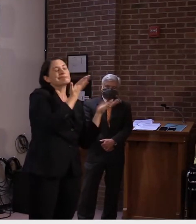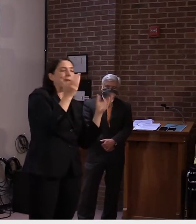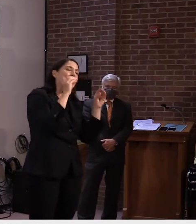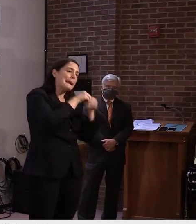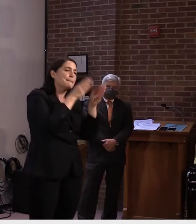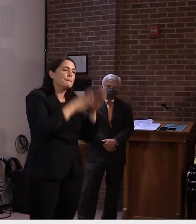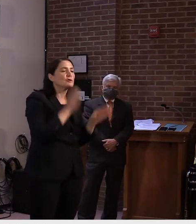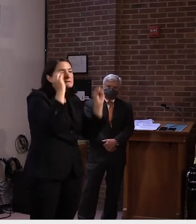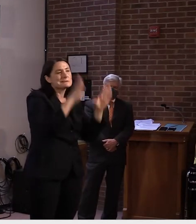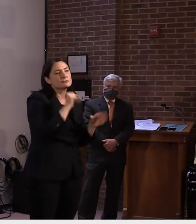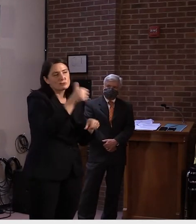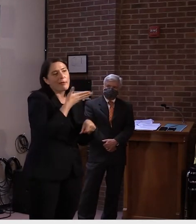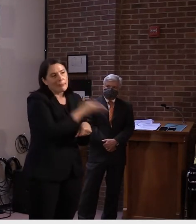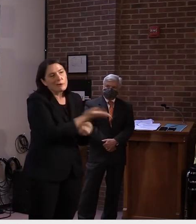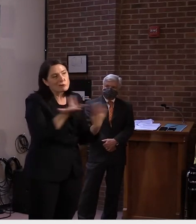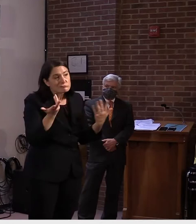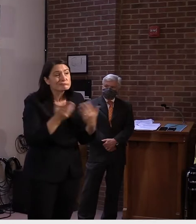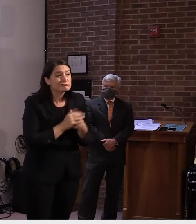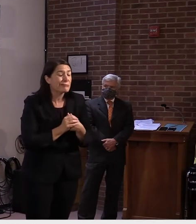Thanks, Dan.